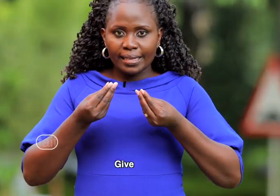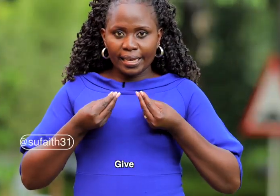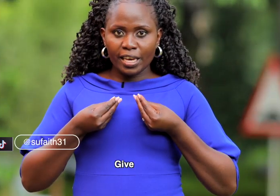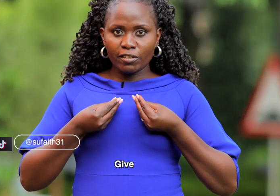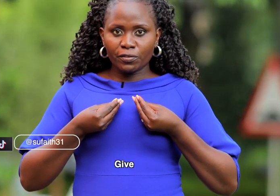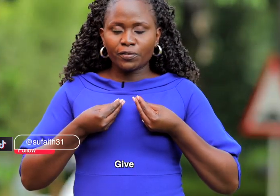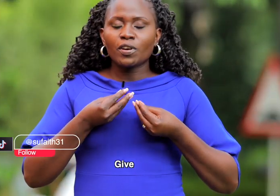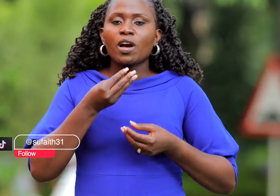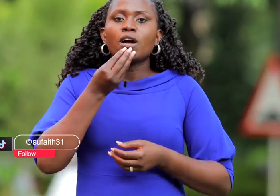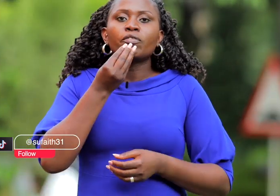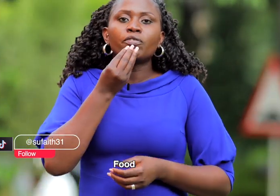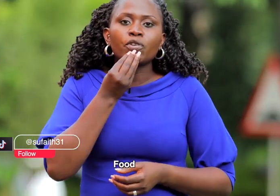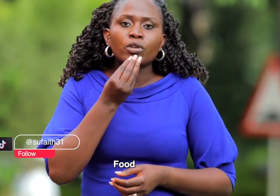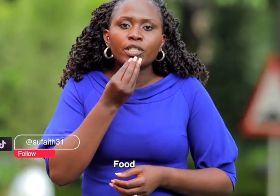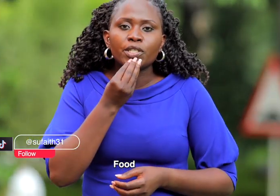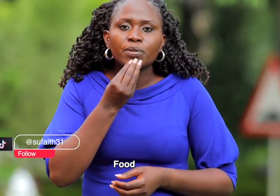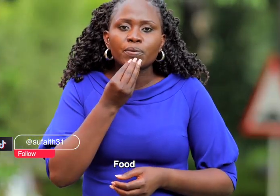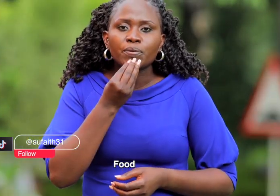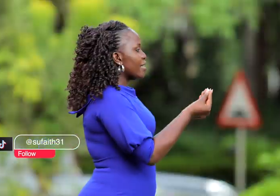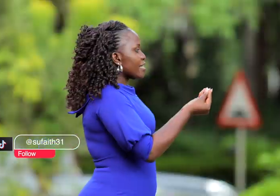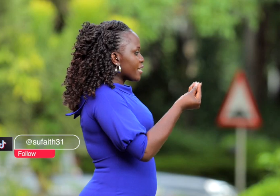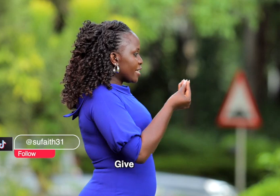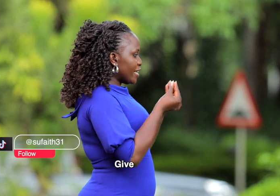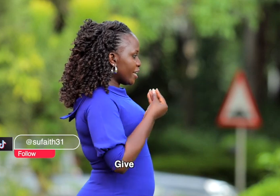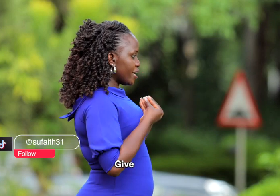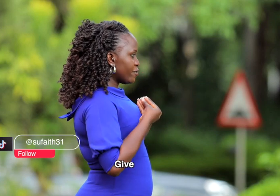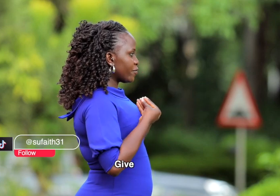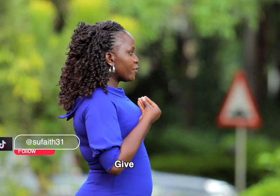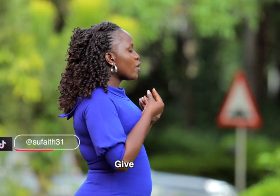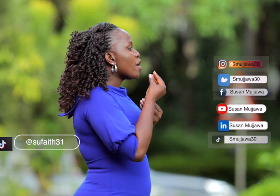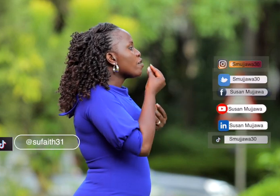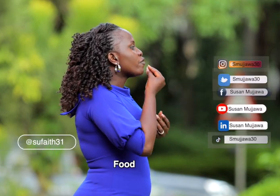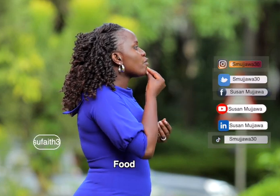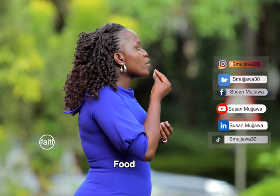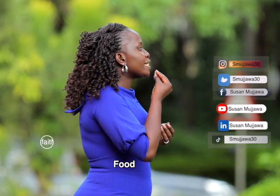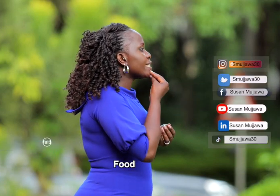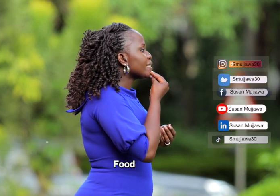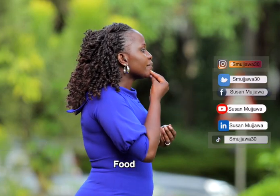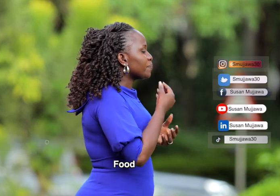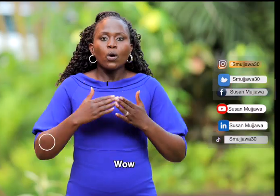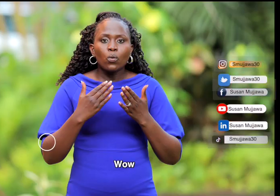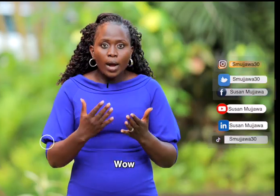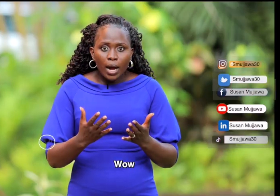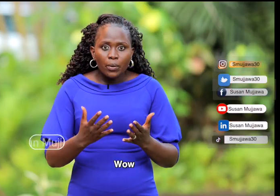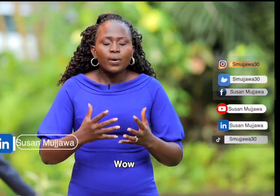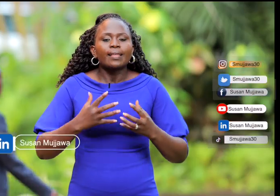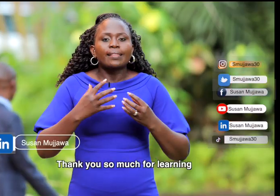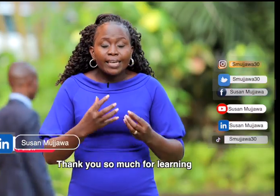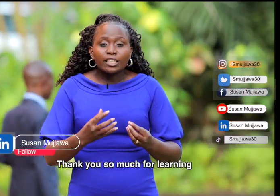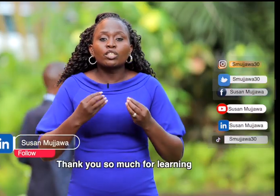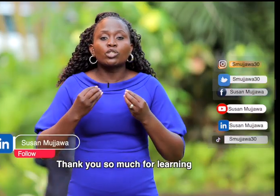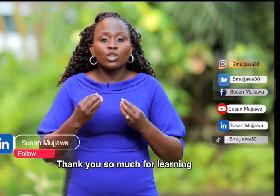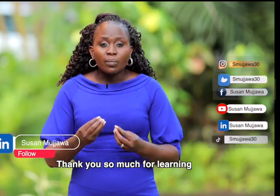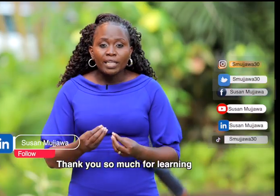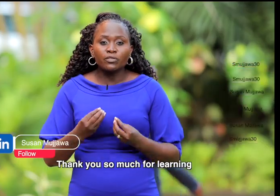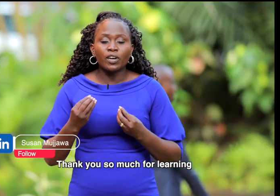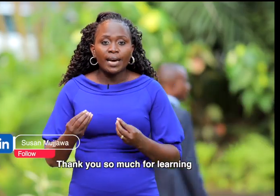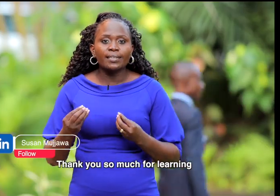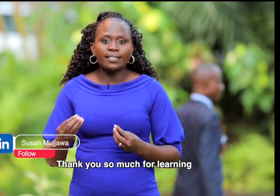Give food Give food Wow, thank you so much for learning